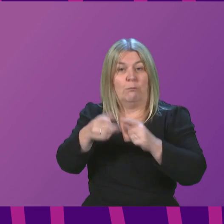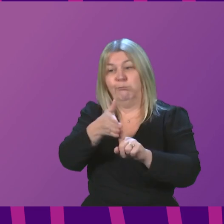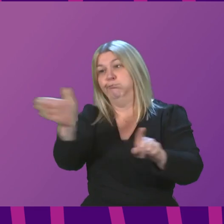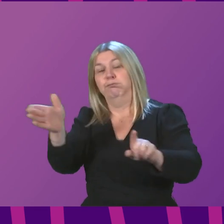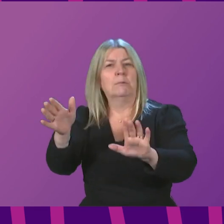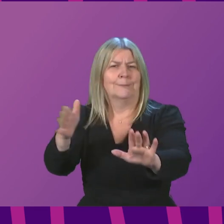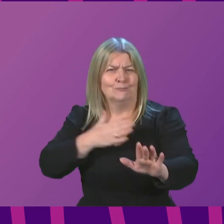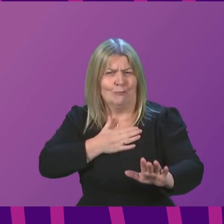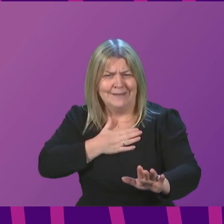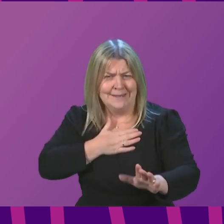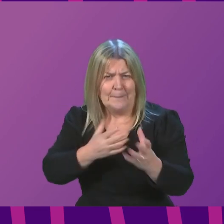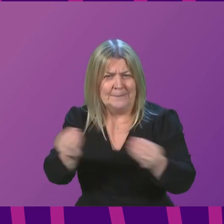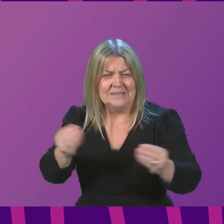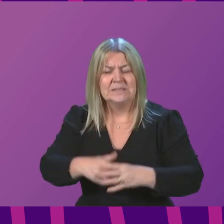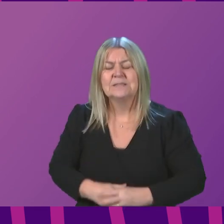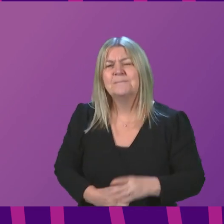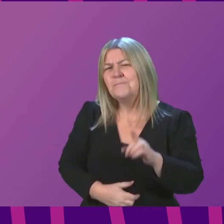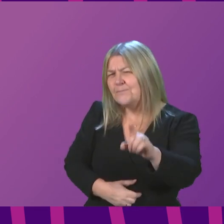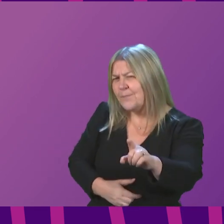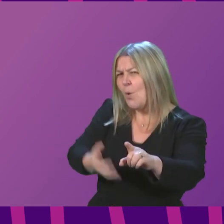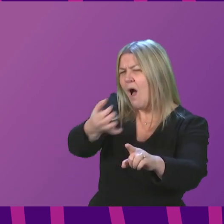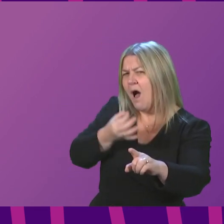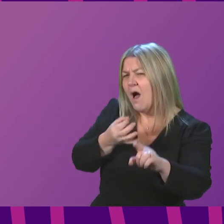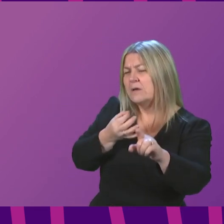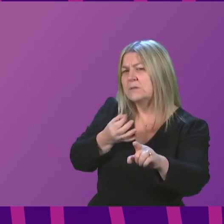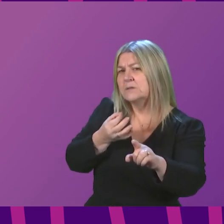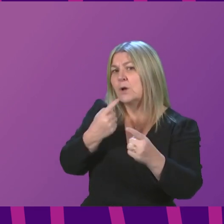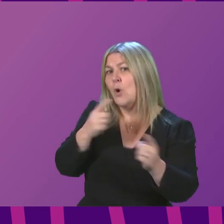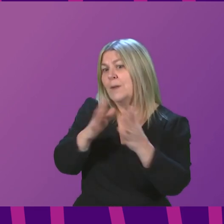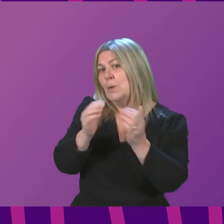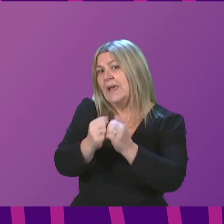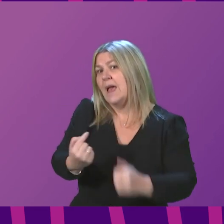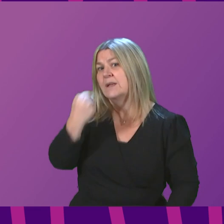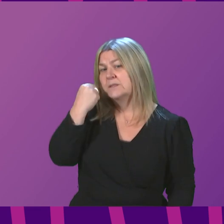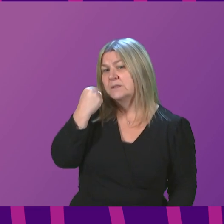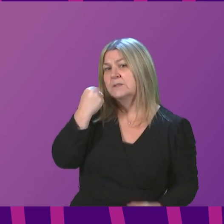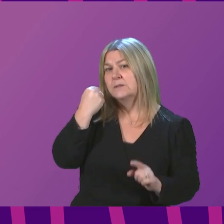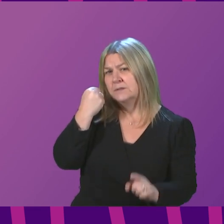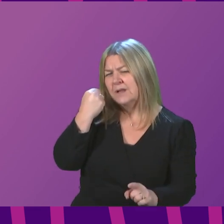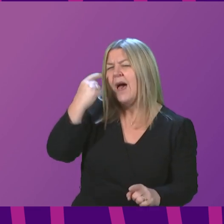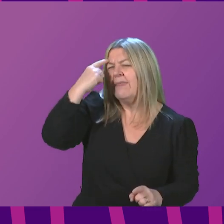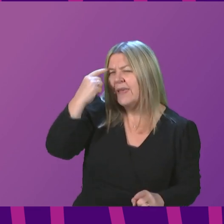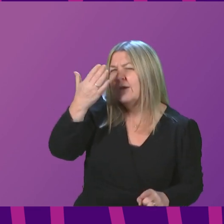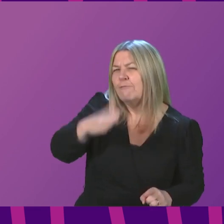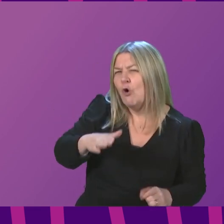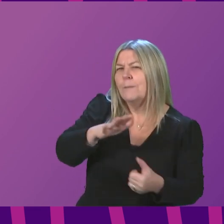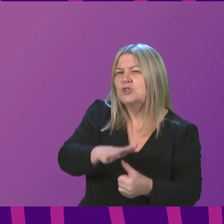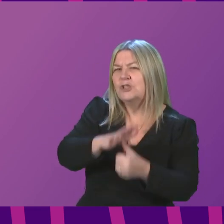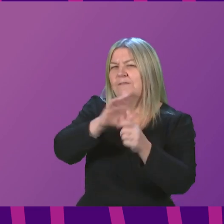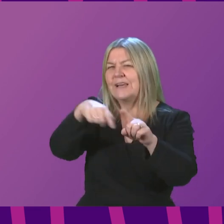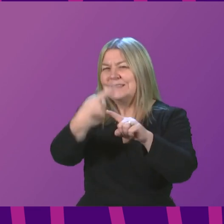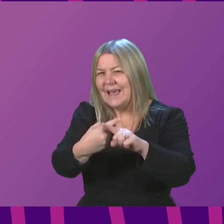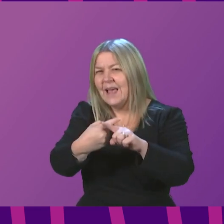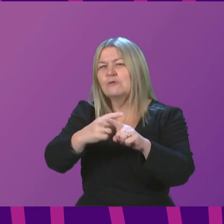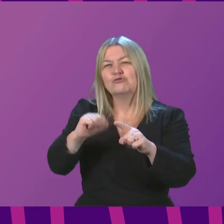is the reason. I think he asked me about comments at the weekend, which I think came from the chief executive of Scottish